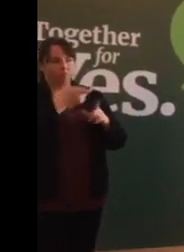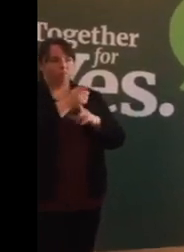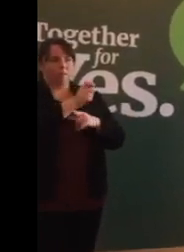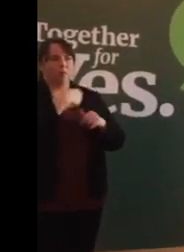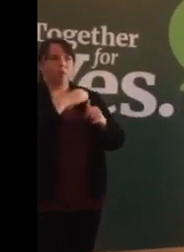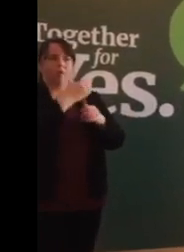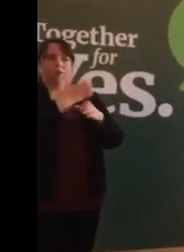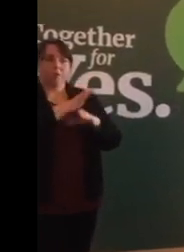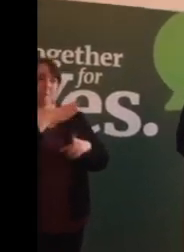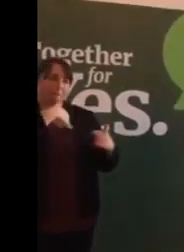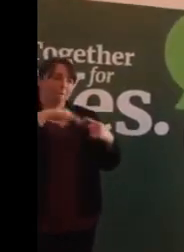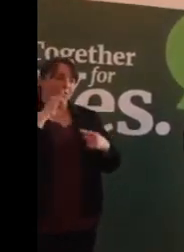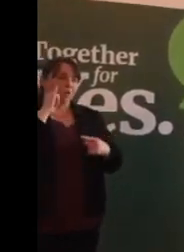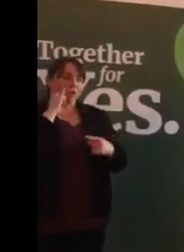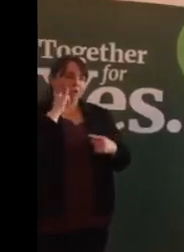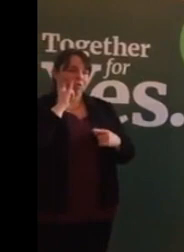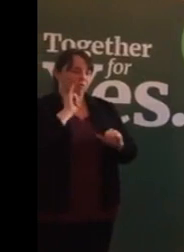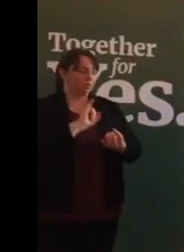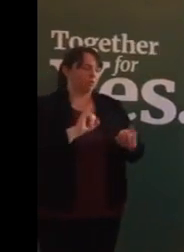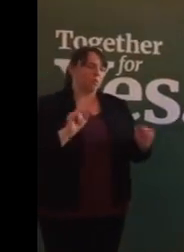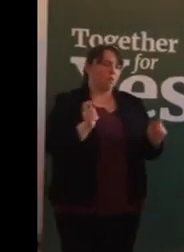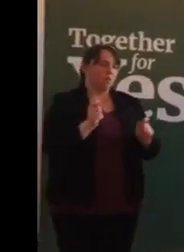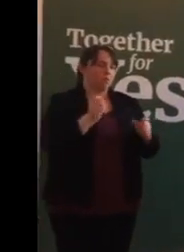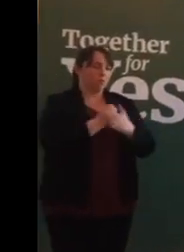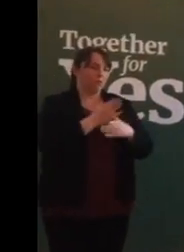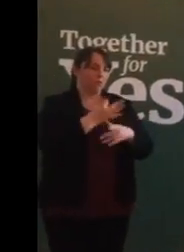And we have all heard their heartbreaking stories today.